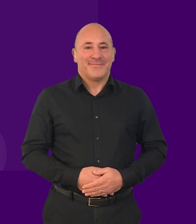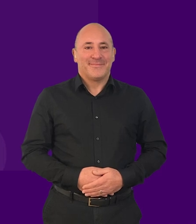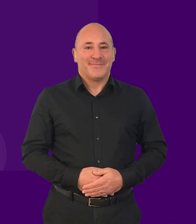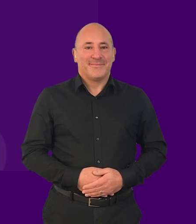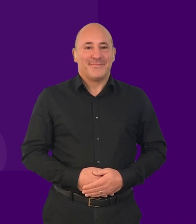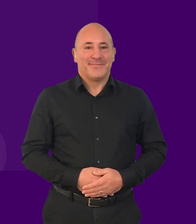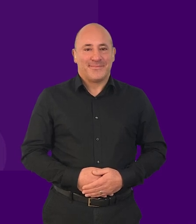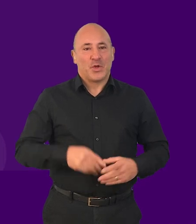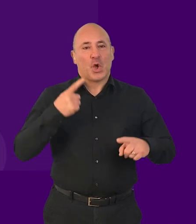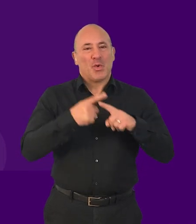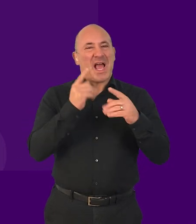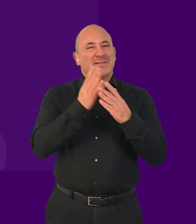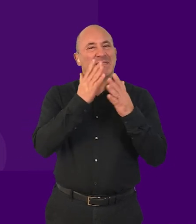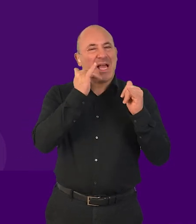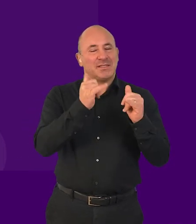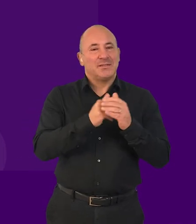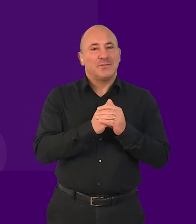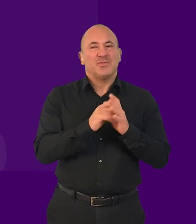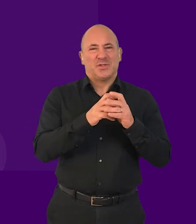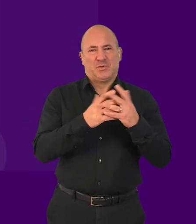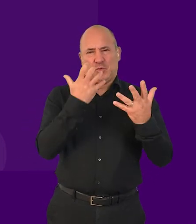Quick Accessibility Test, High Contrast Mode